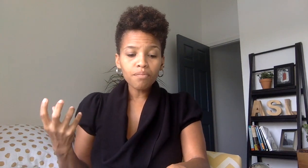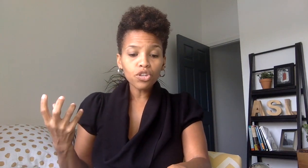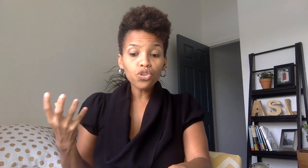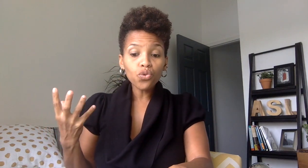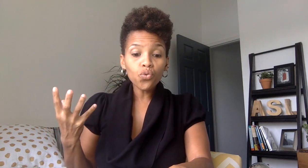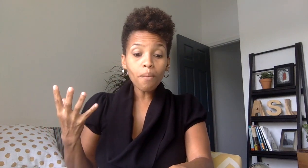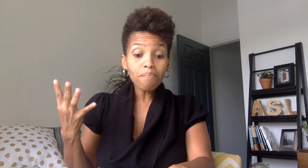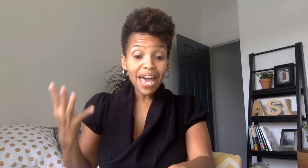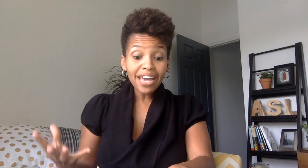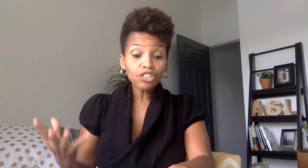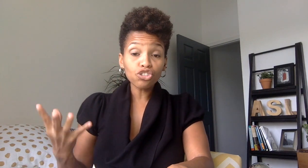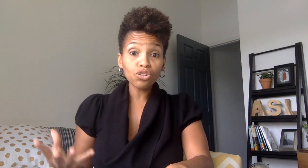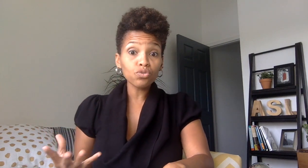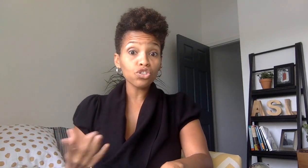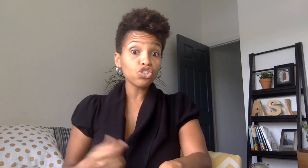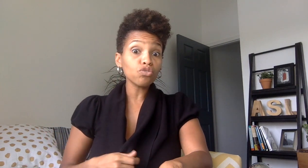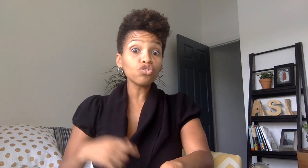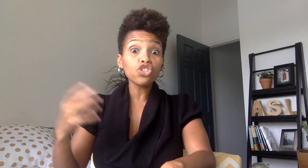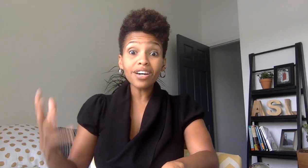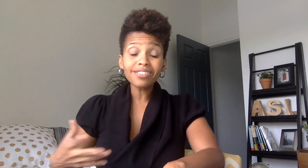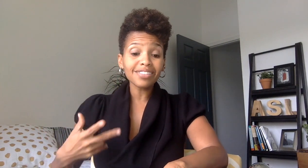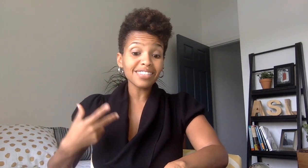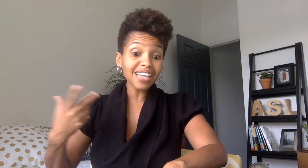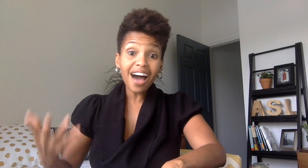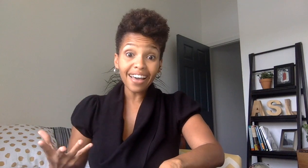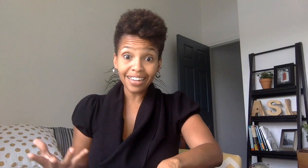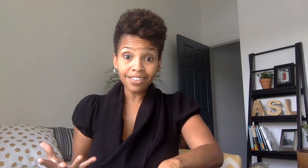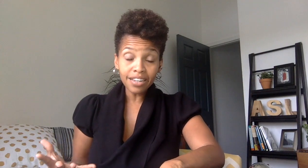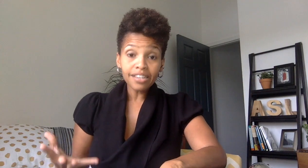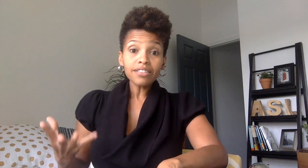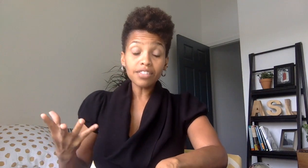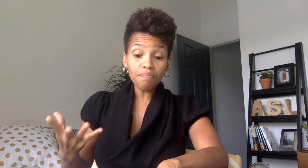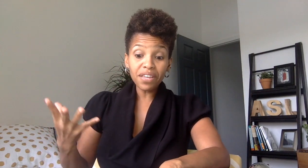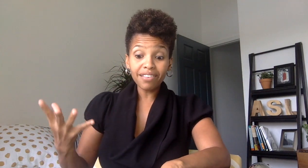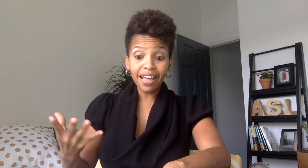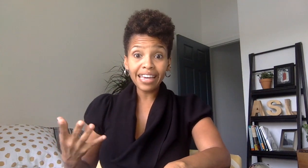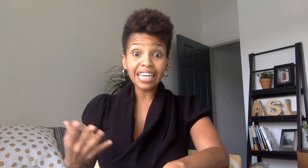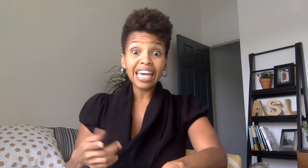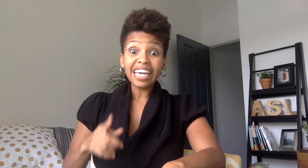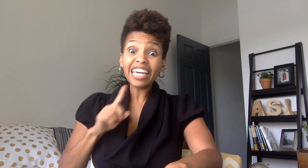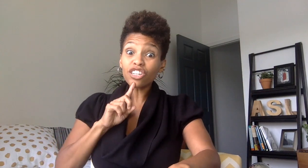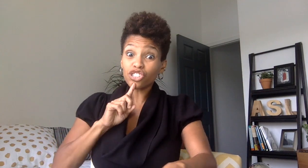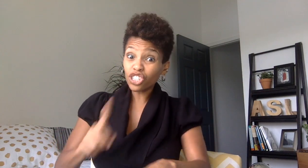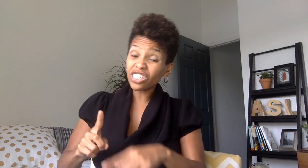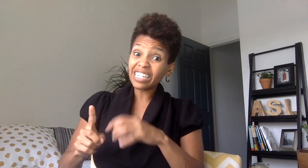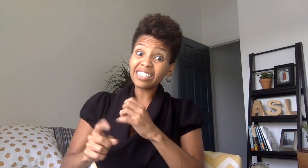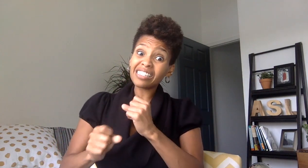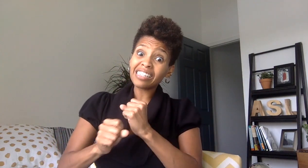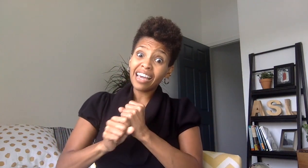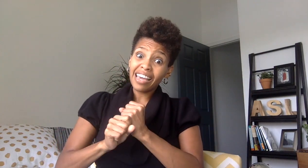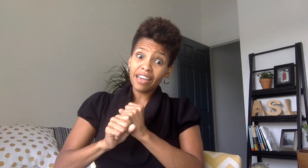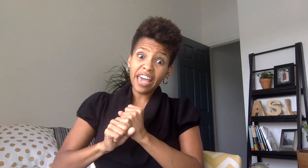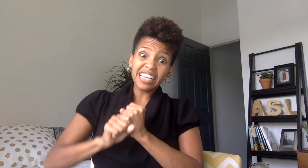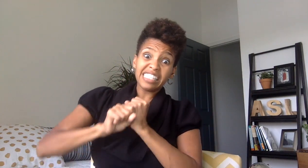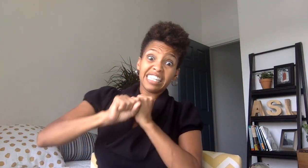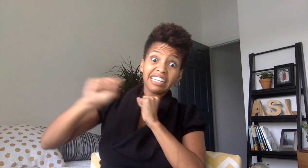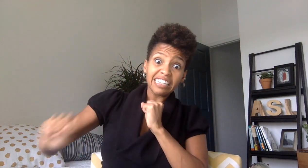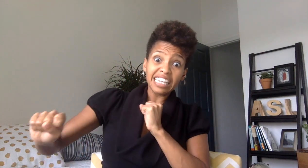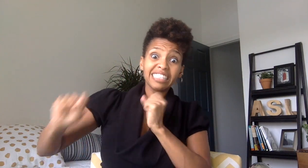you may choose to just sign something like he sure is extending and